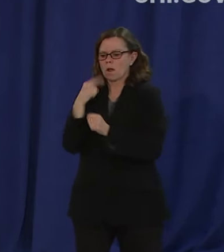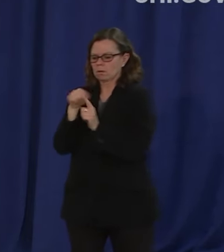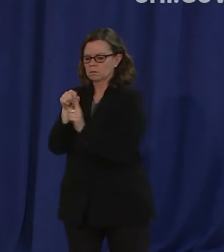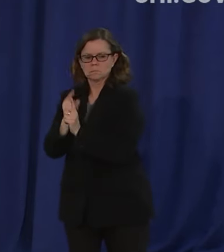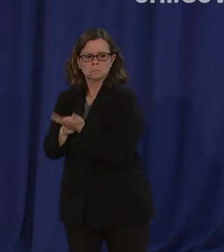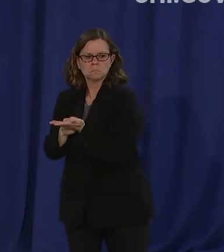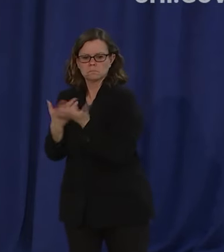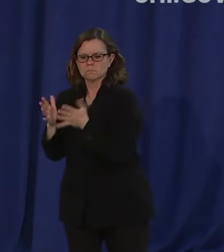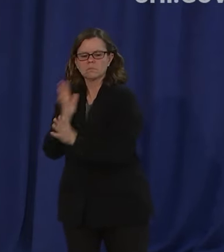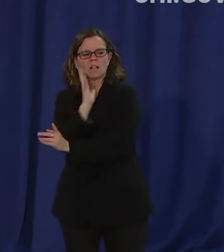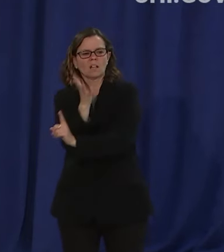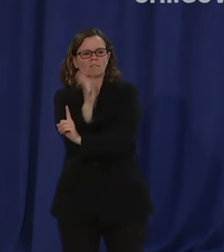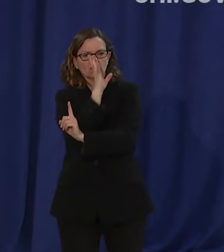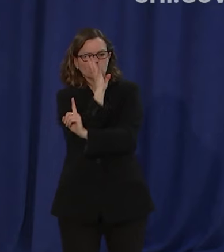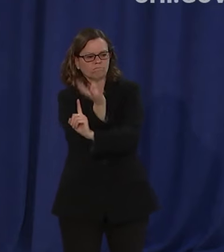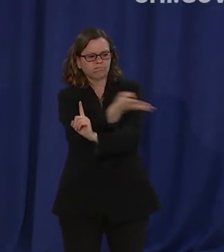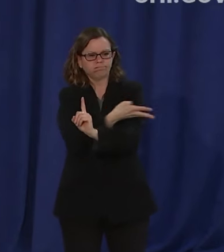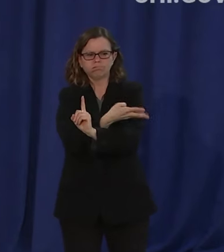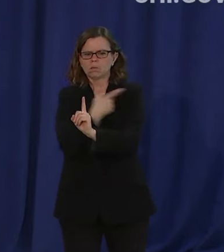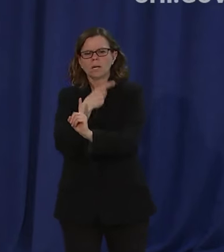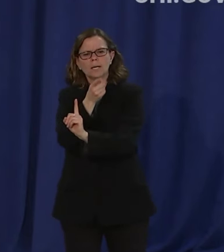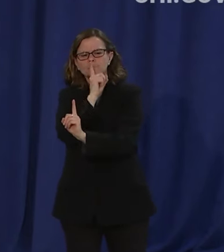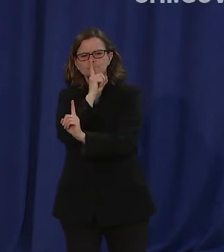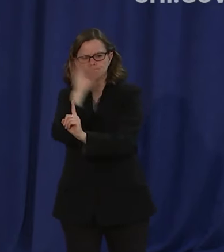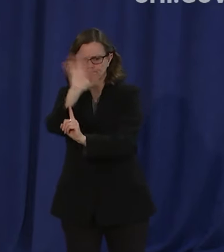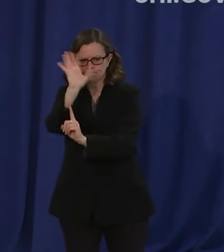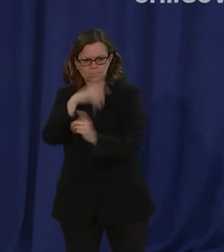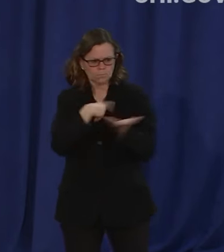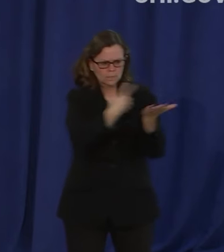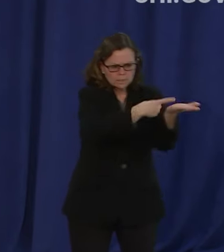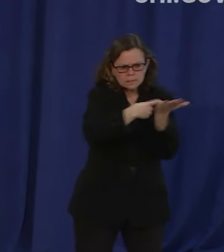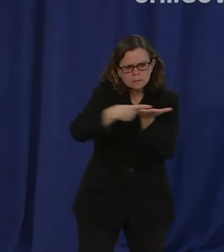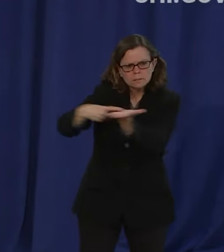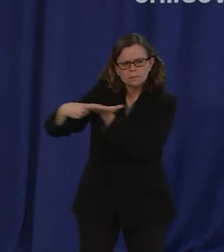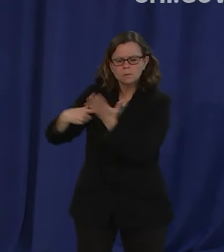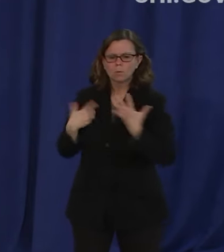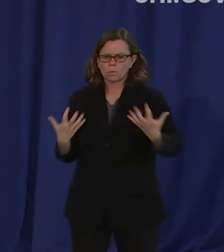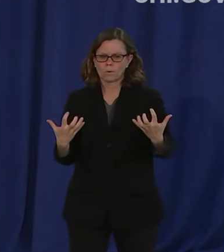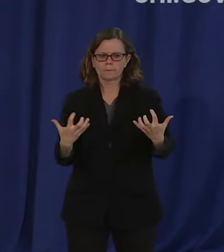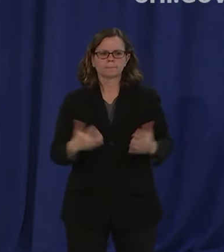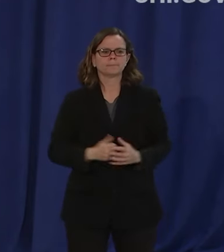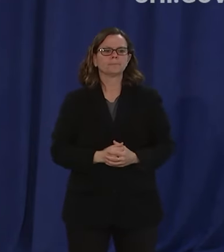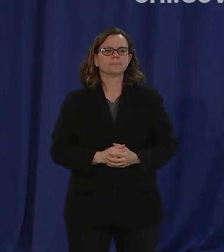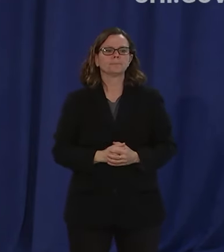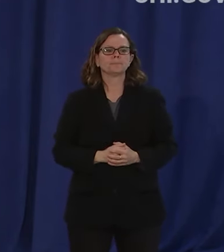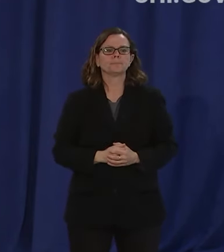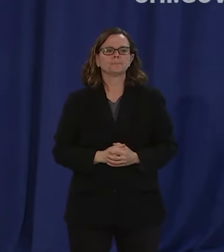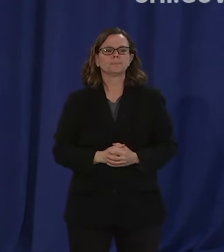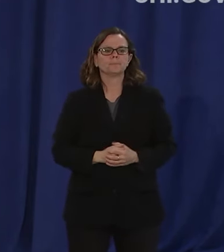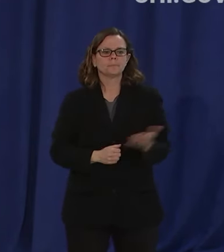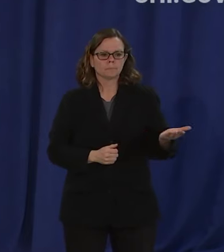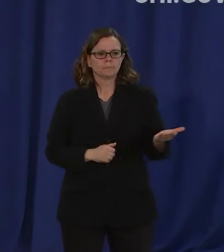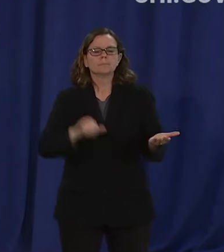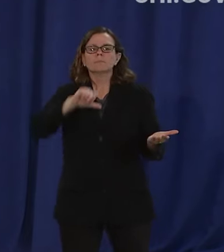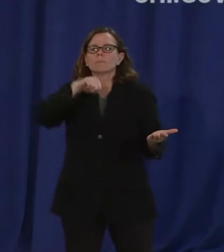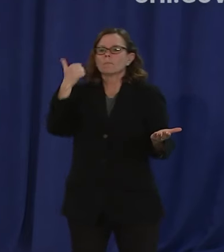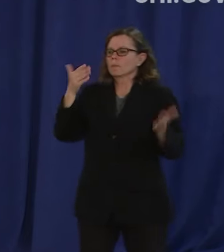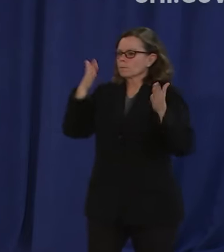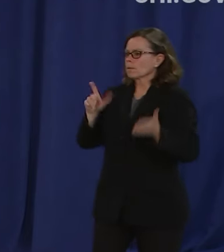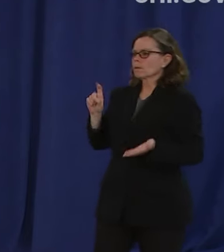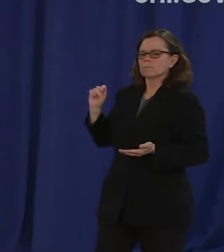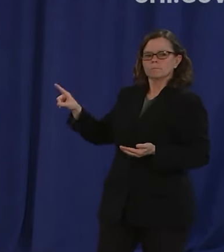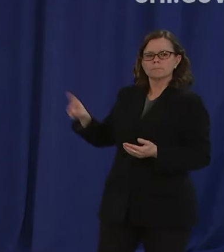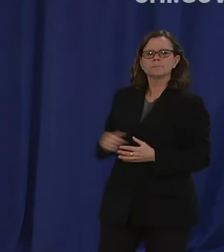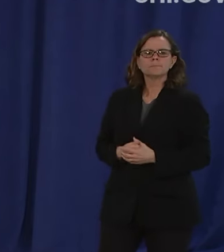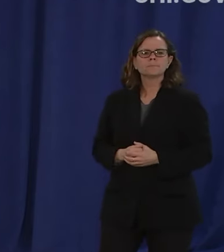can't work that way okay thank you this question from Mary Ann Ahern at NBC5 new mesh fencing went up around Lincoln Park some